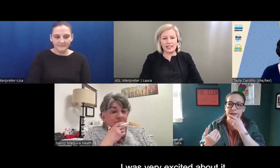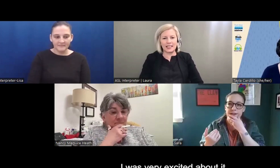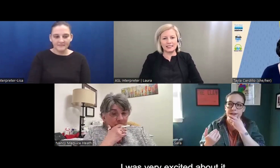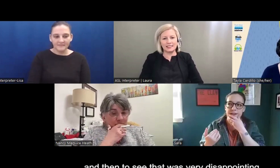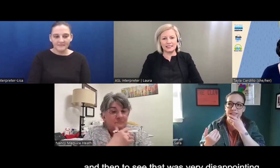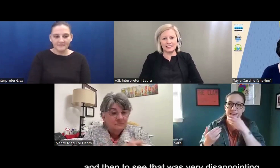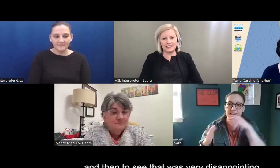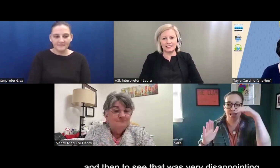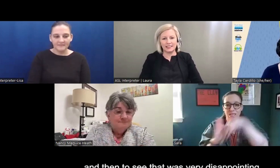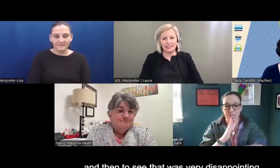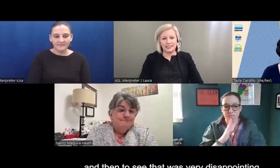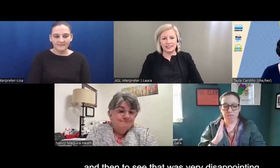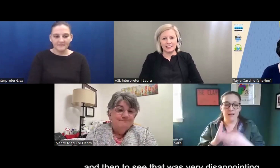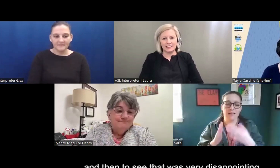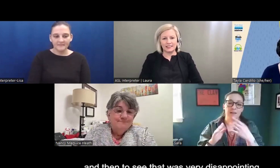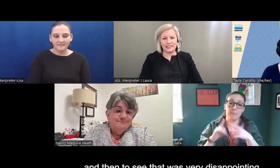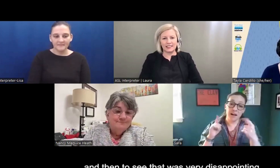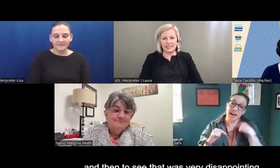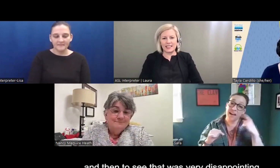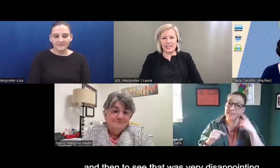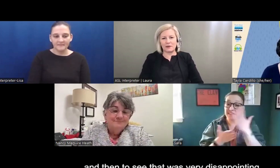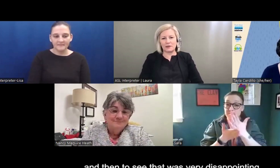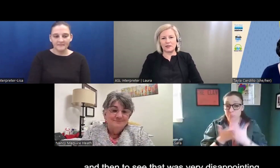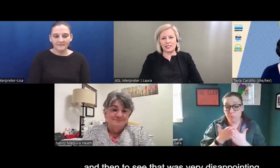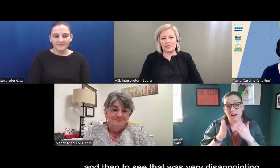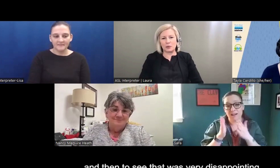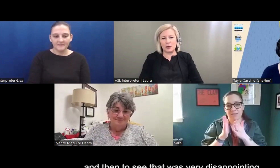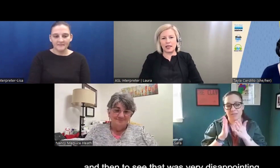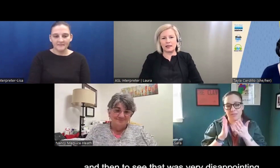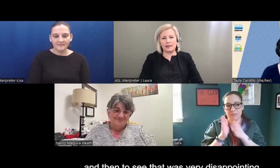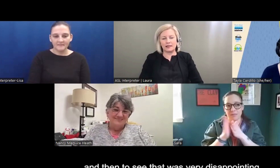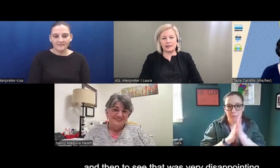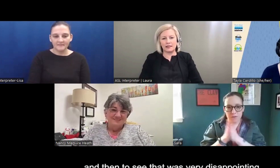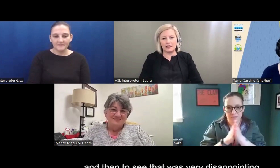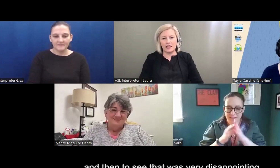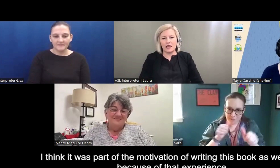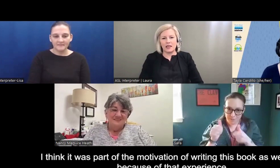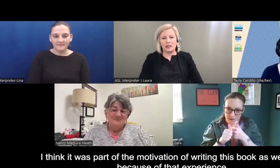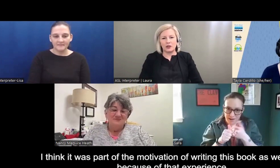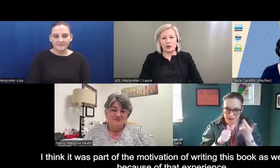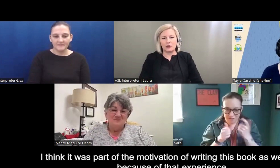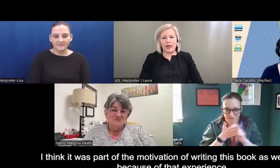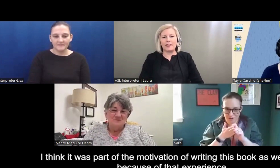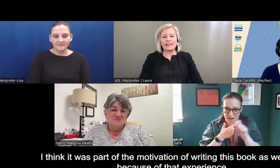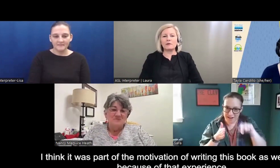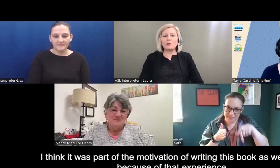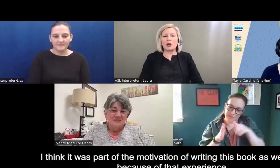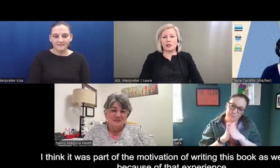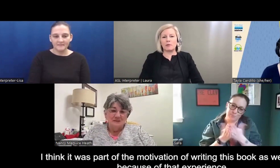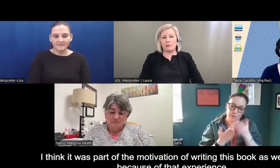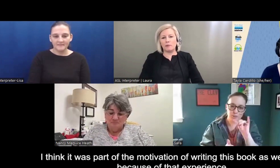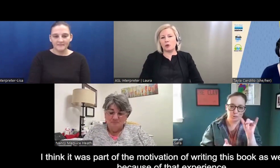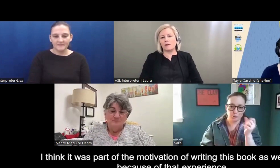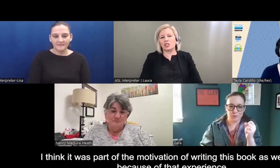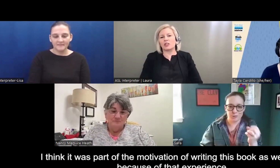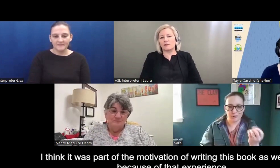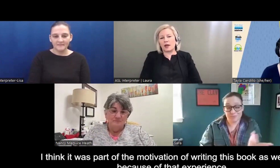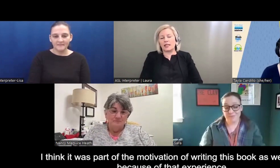it. And then, you know, to see that was very disappointing. You know, I think that was part of the motivation of